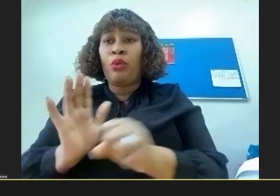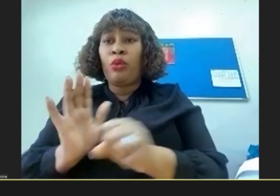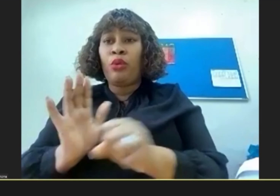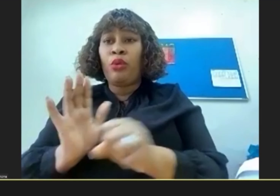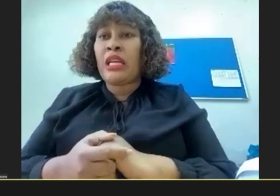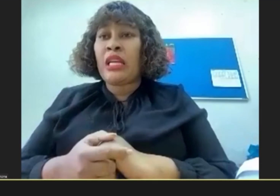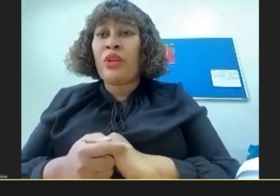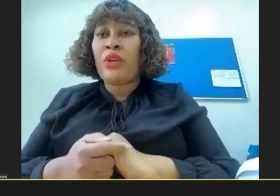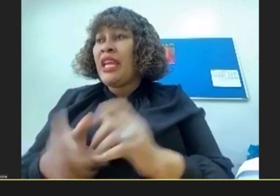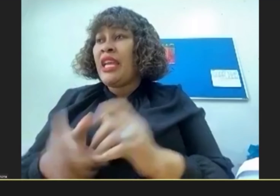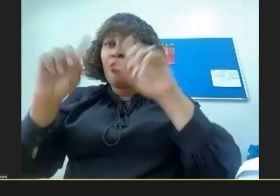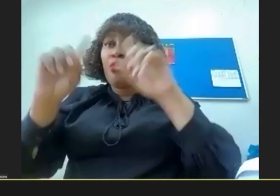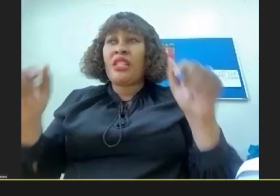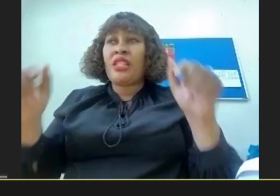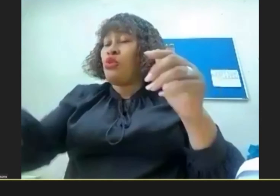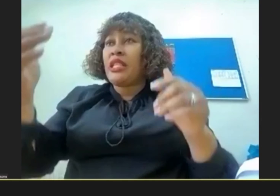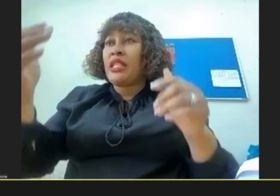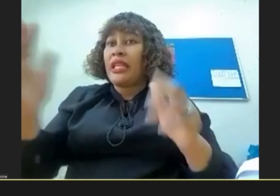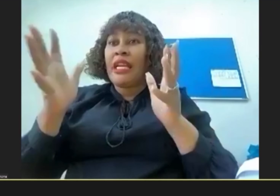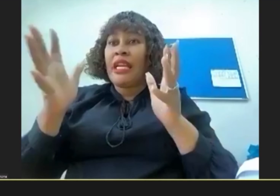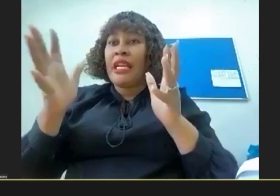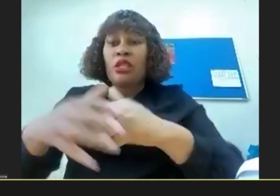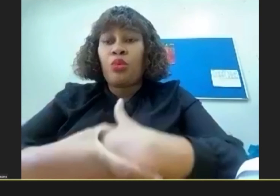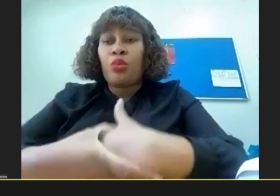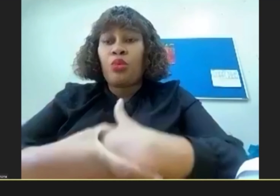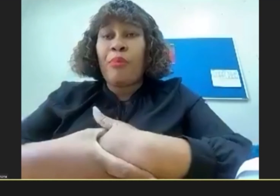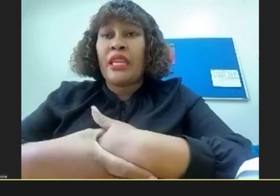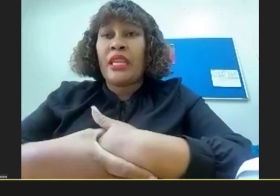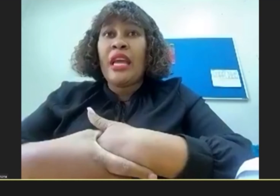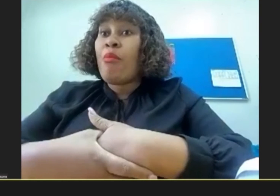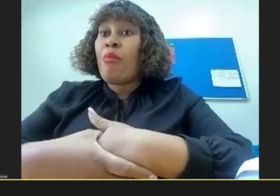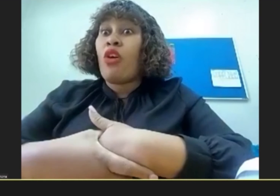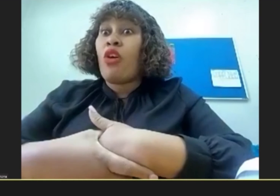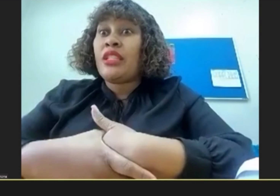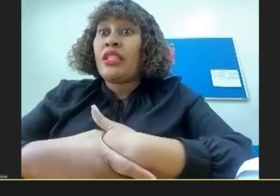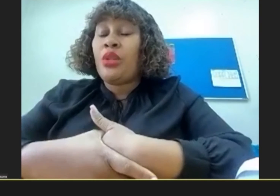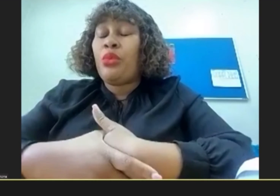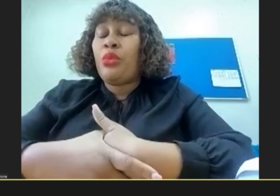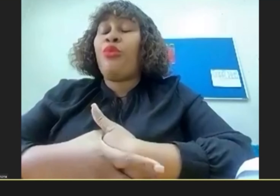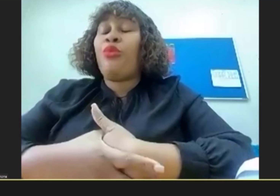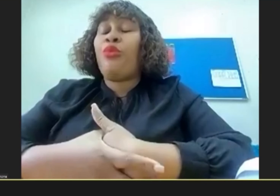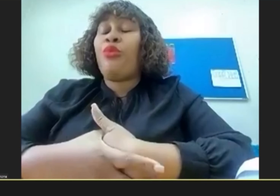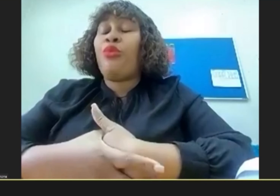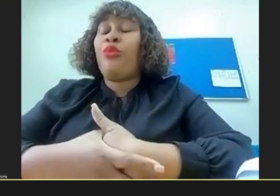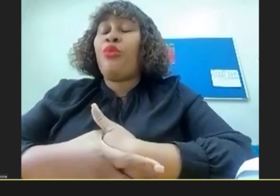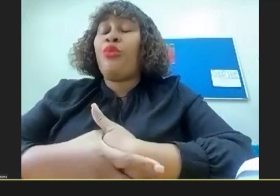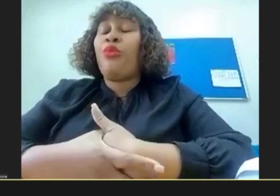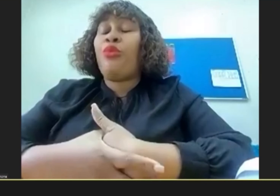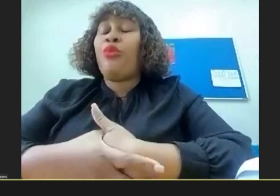tweeting about it And we just had to get a screen And see what was happening Oh my god We were really shocked What was he actually